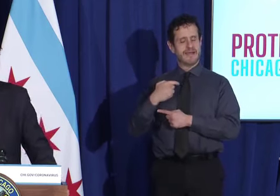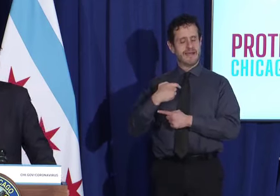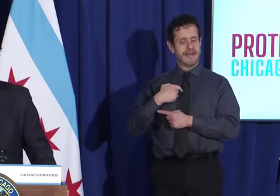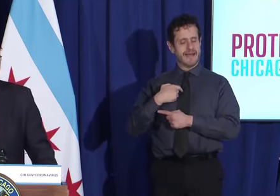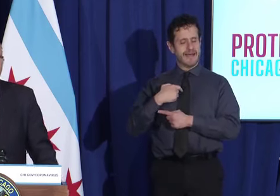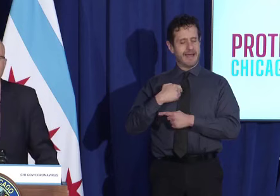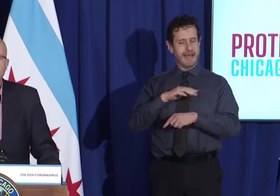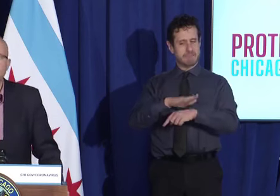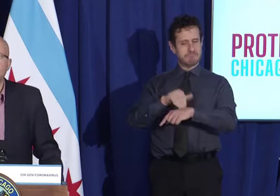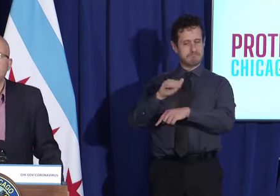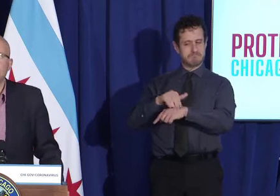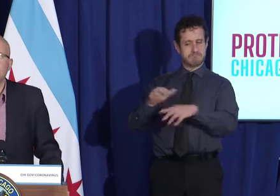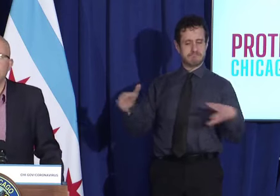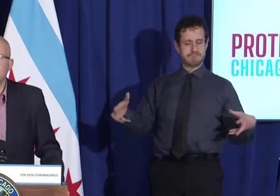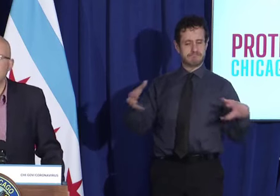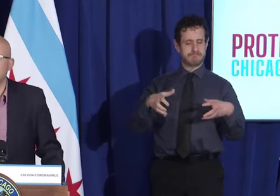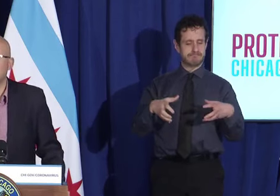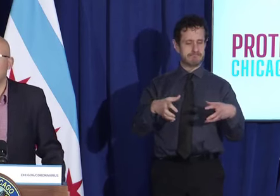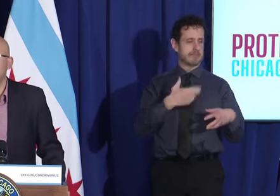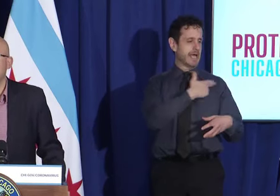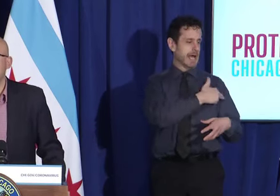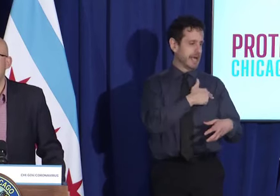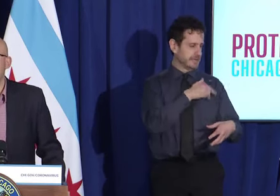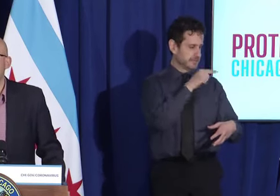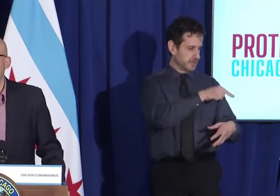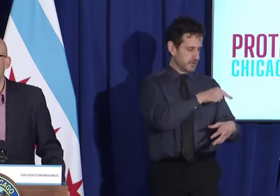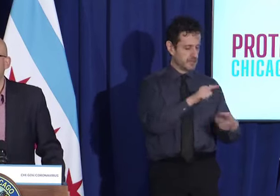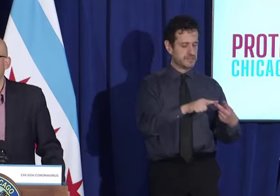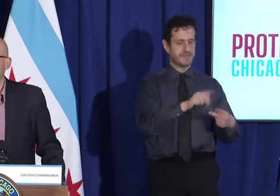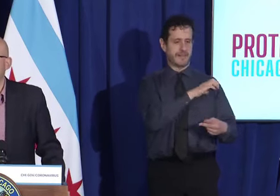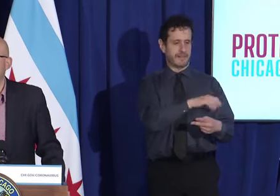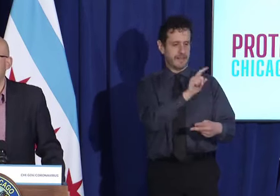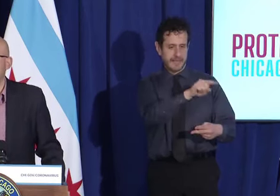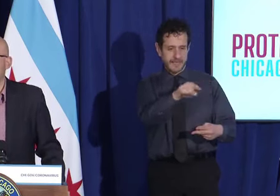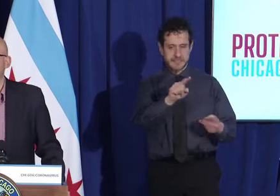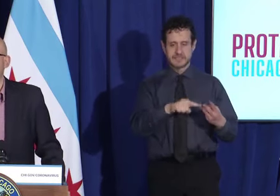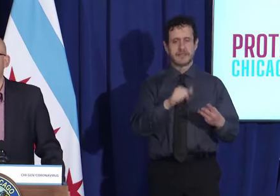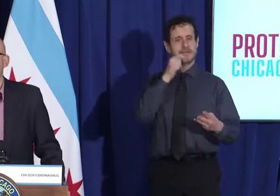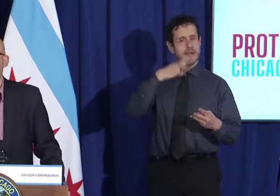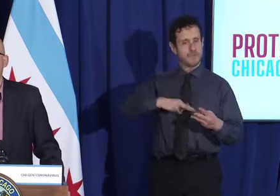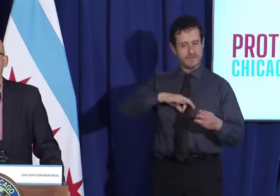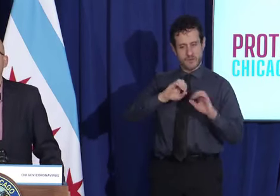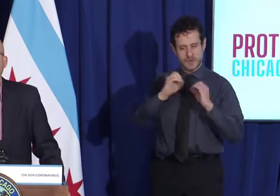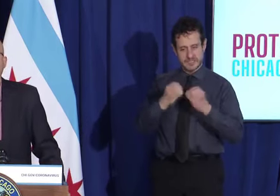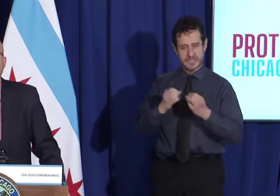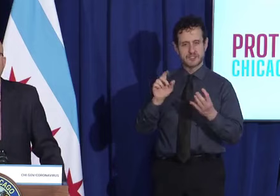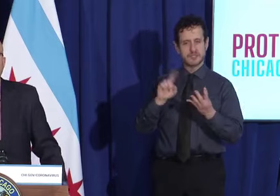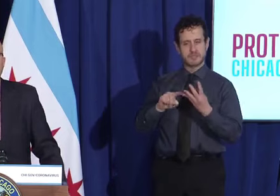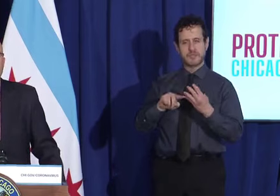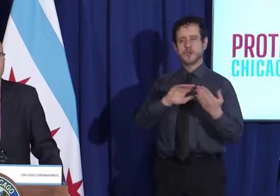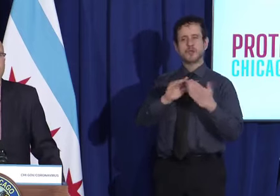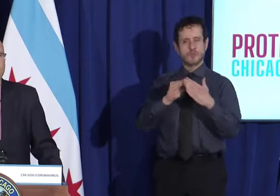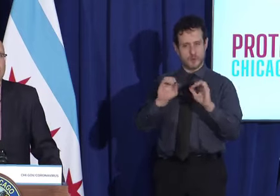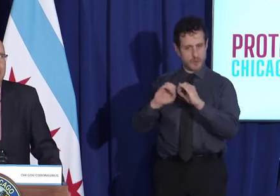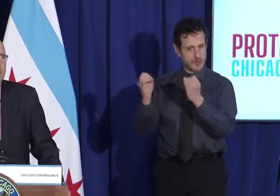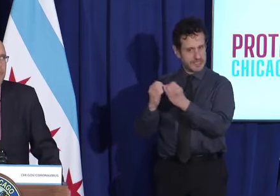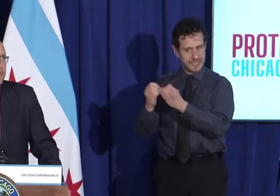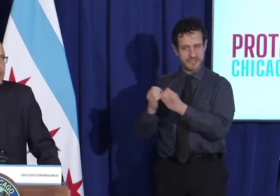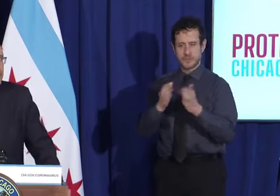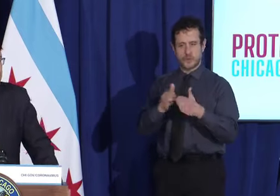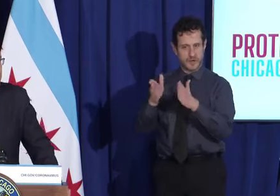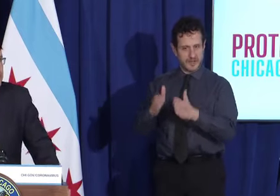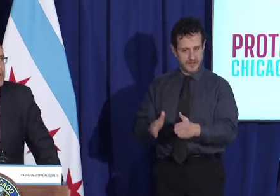of hospitals, clinics, nonprofits, community organizers, and various levels of government